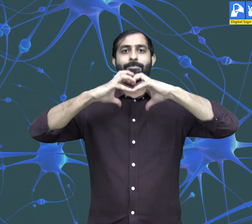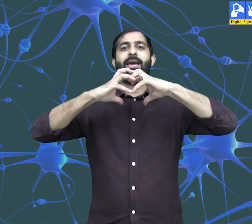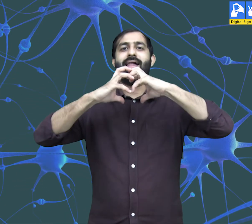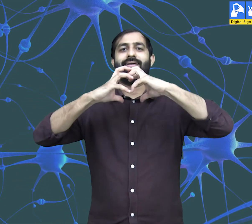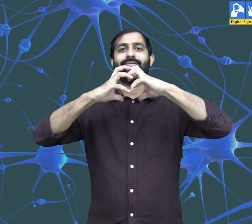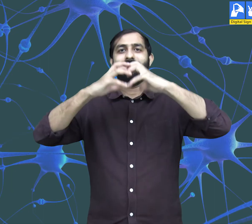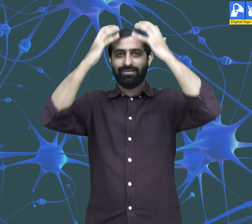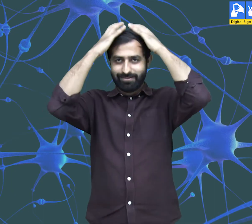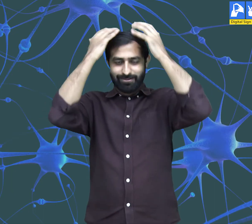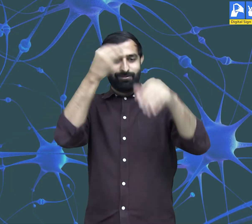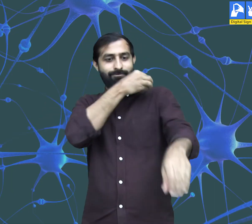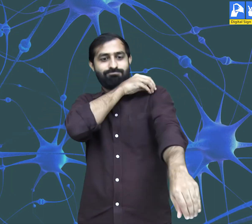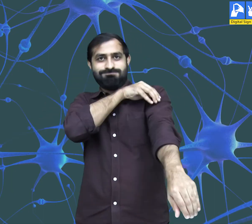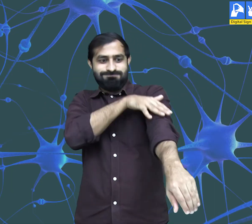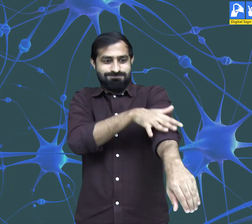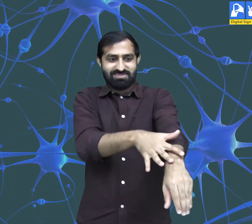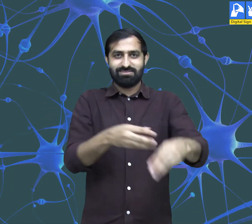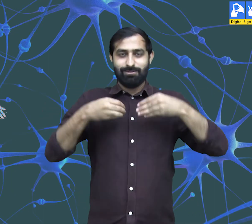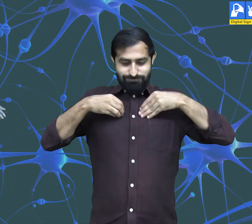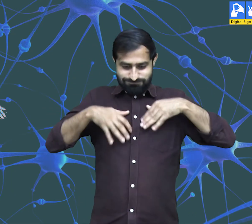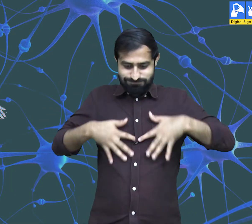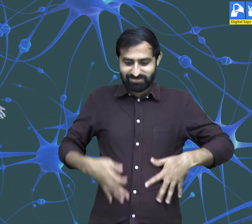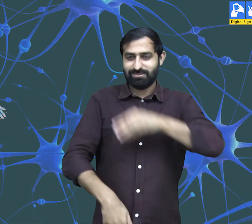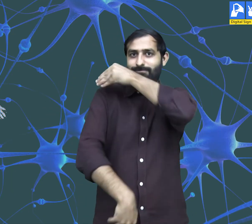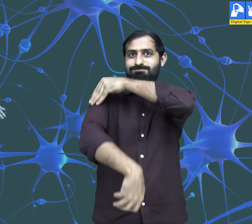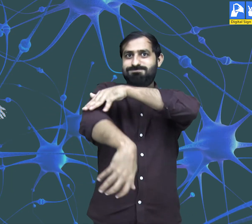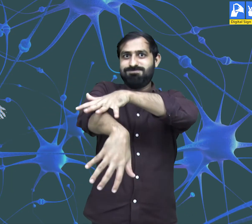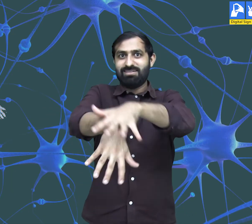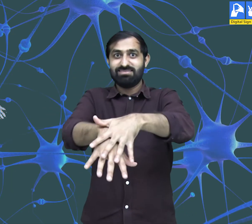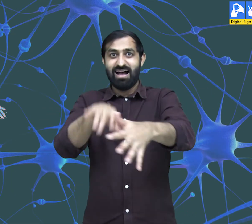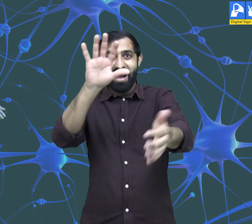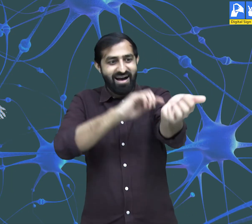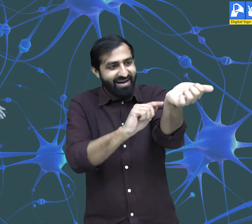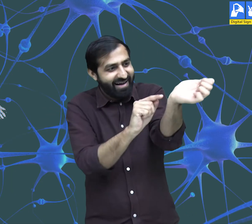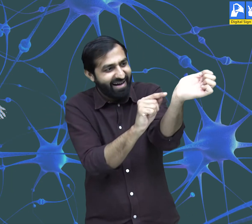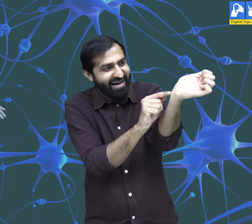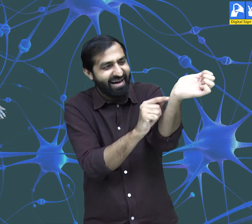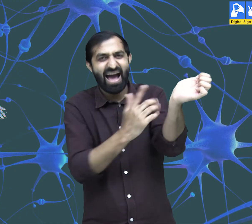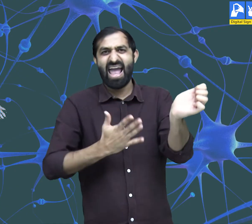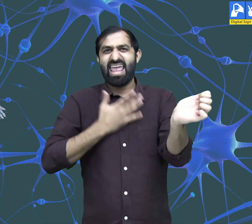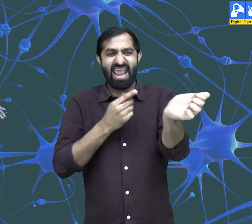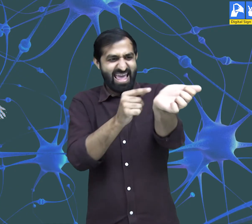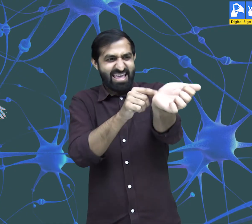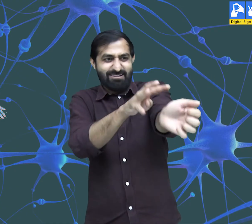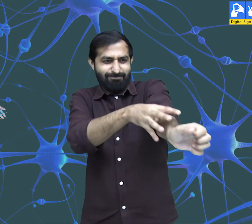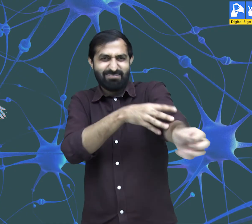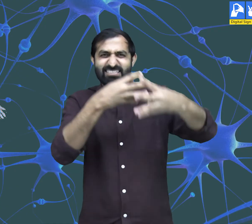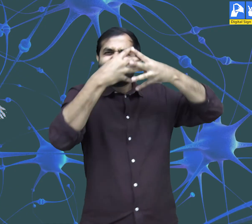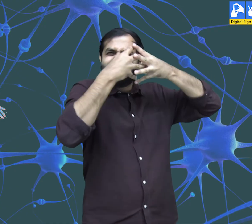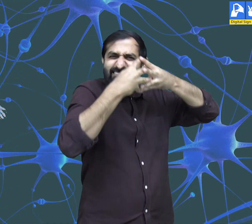The control and coordination take place through nervous system